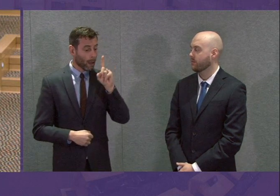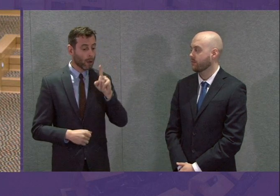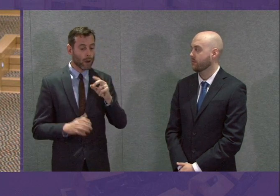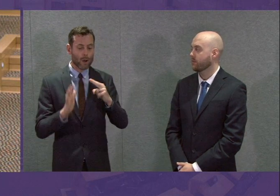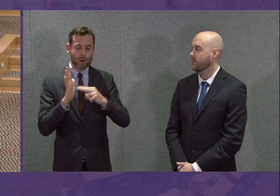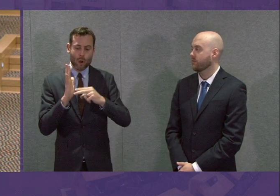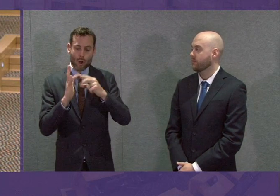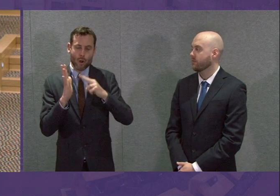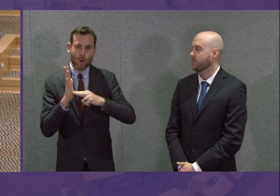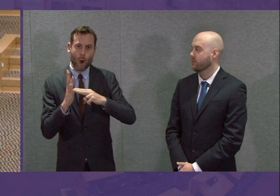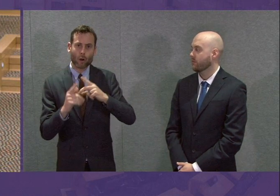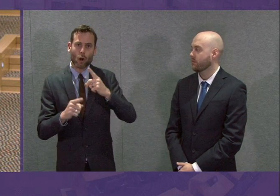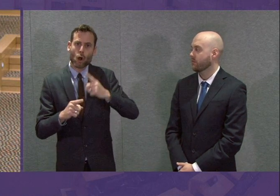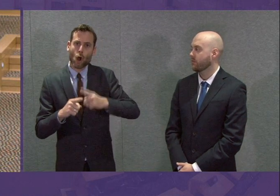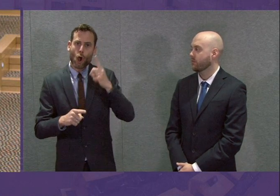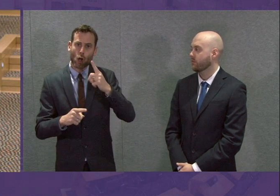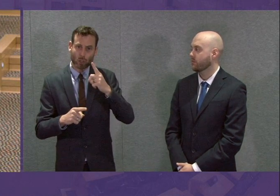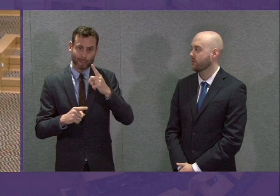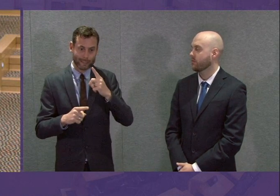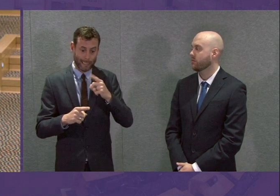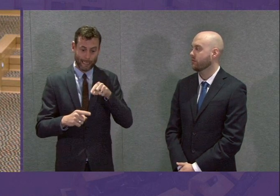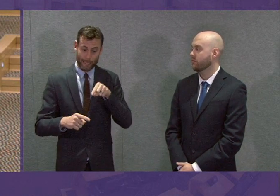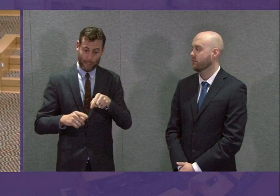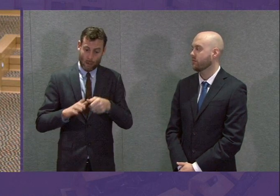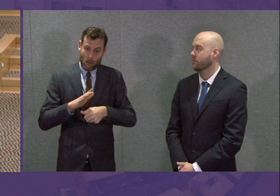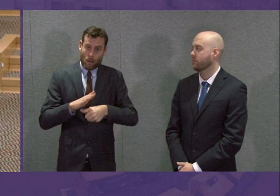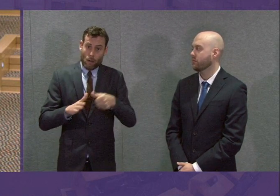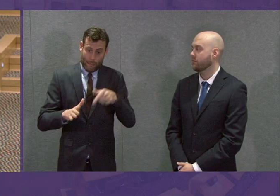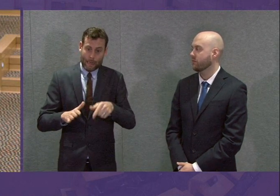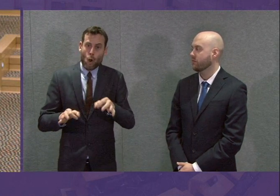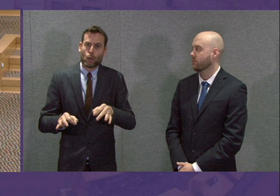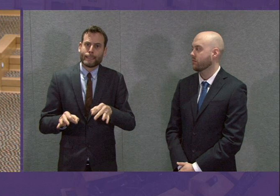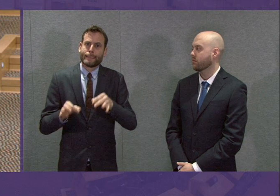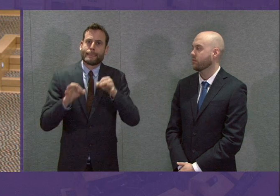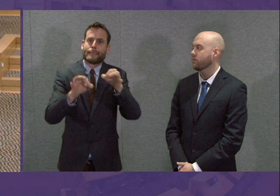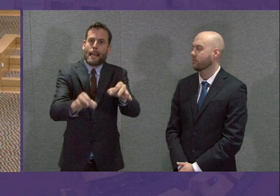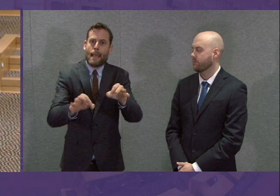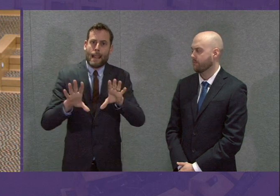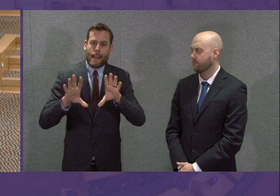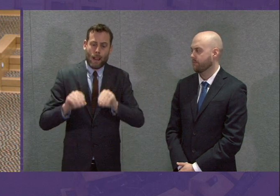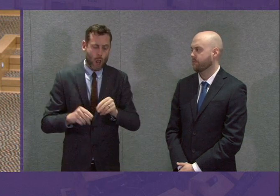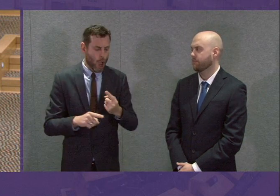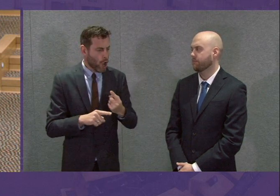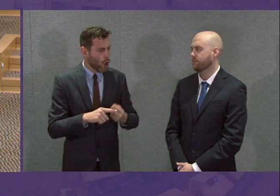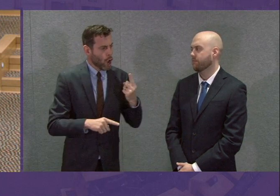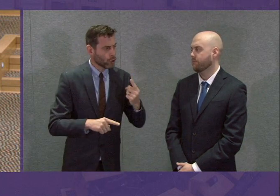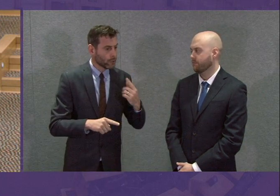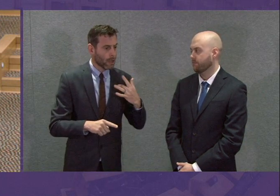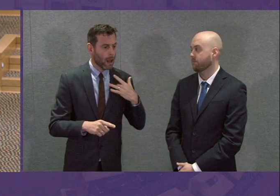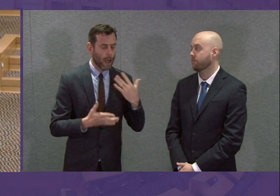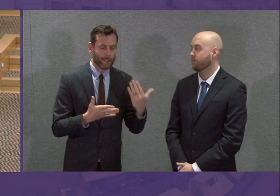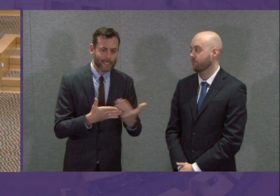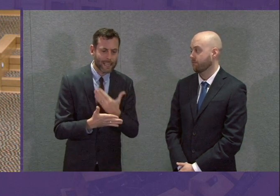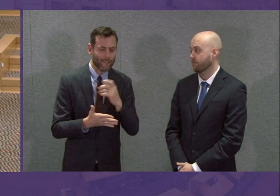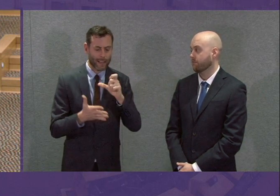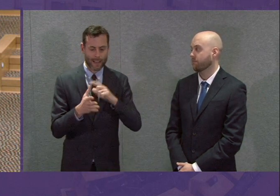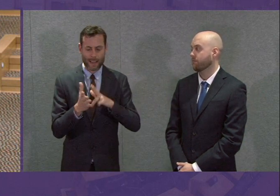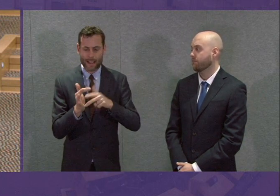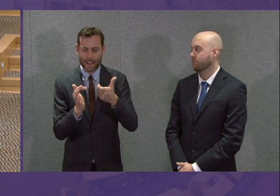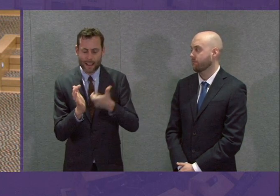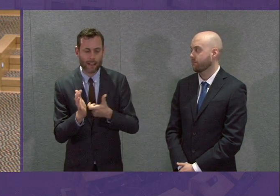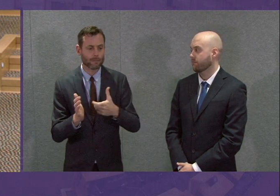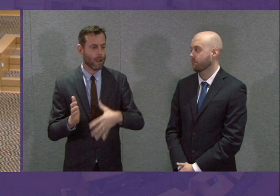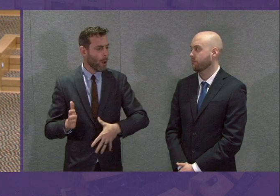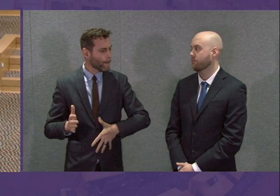elective procedures on our NHS. Urgent, emergency, life saving, cancer, maternity services.